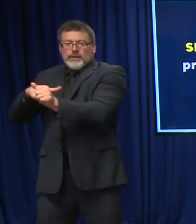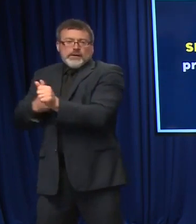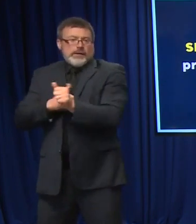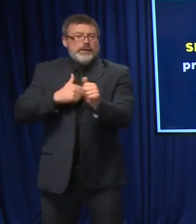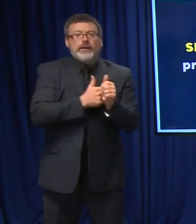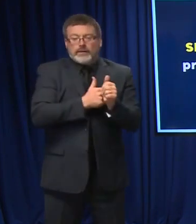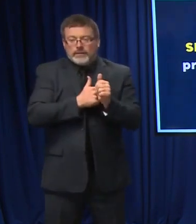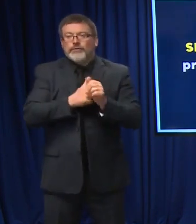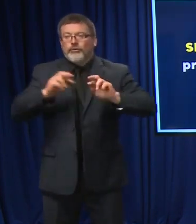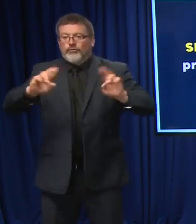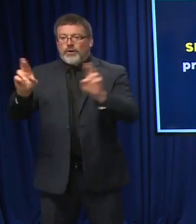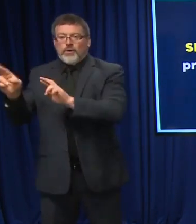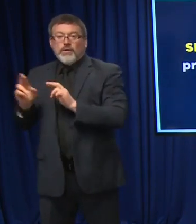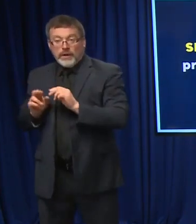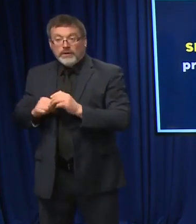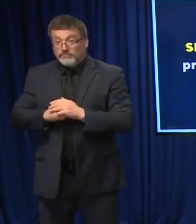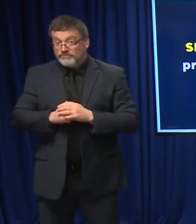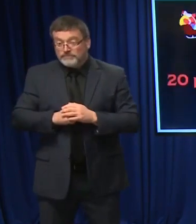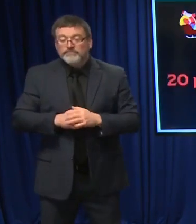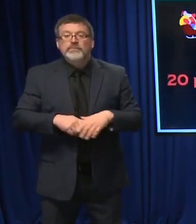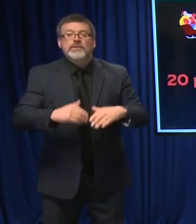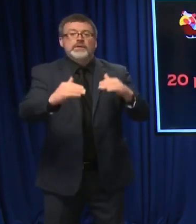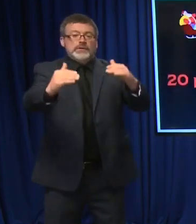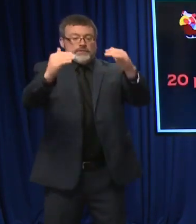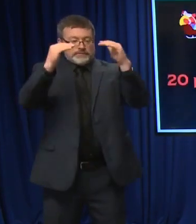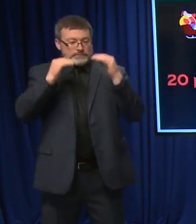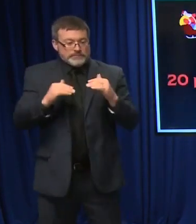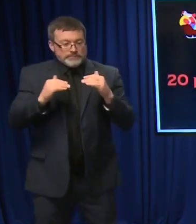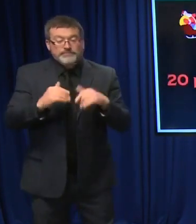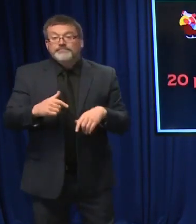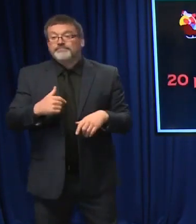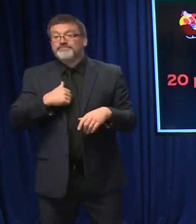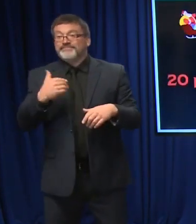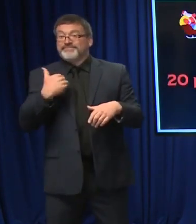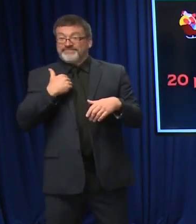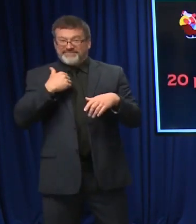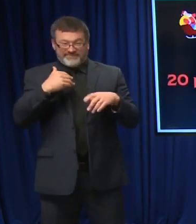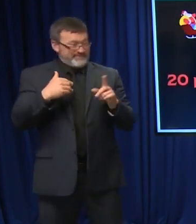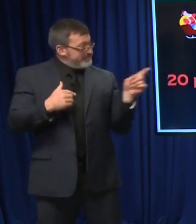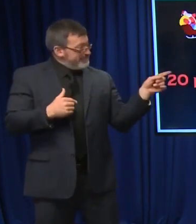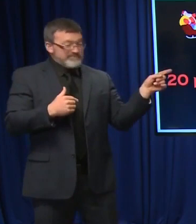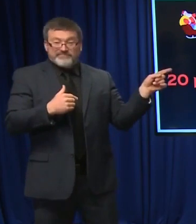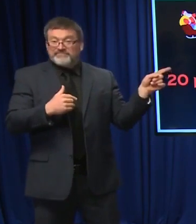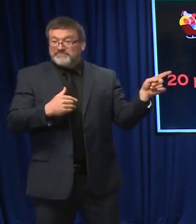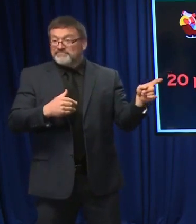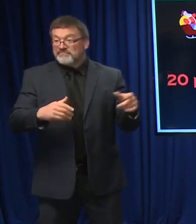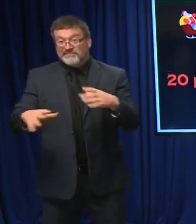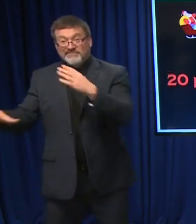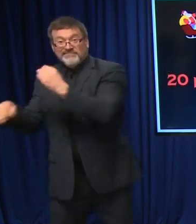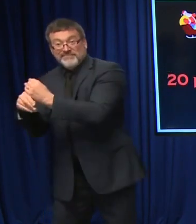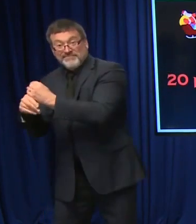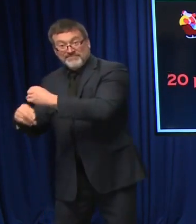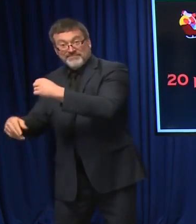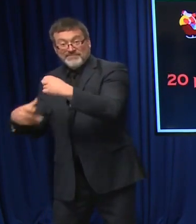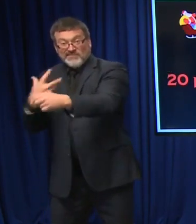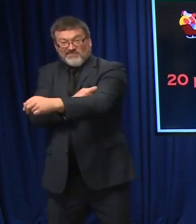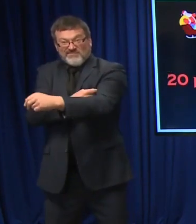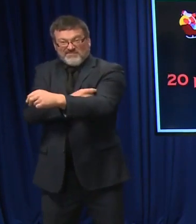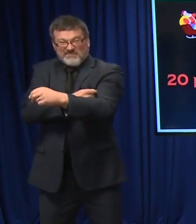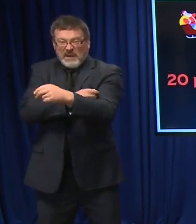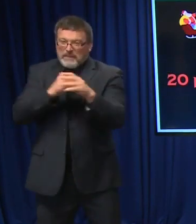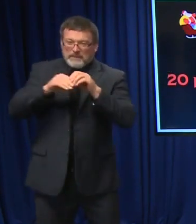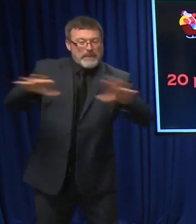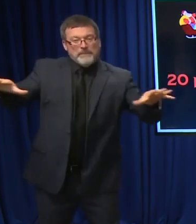little bit, we are announcing today something that we're calling our Booster Blitz Initiative, which we will designate on as